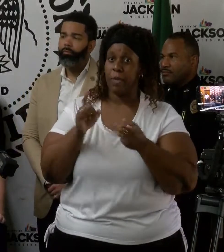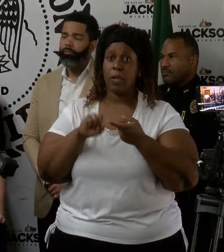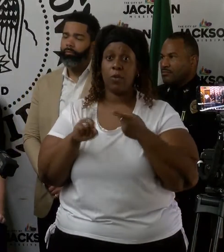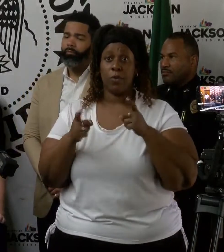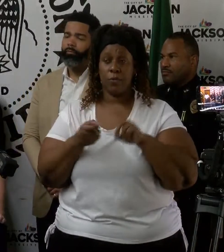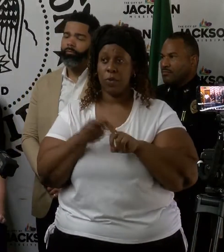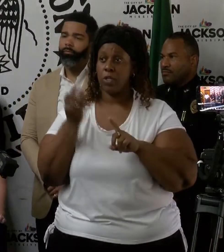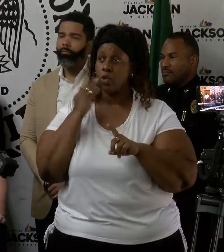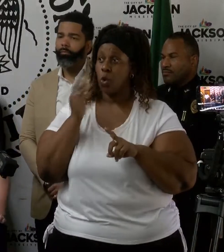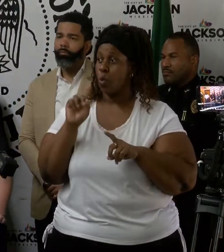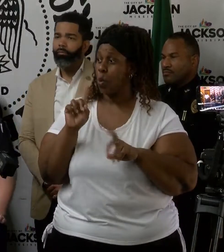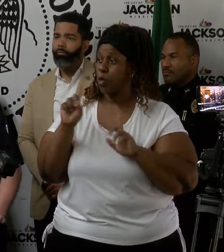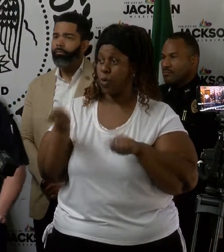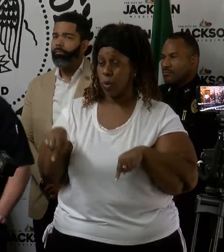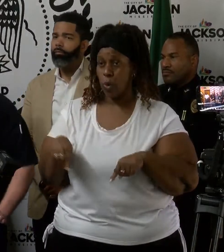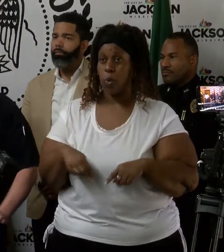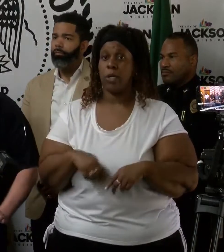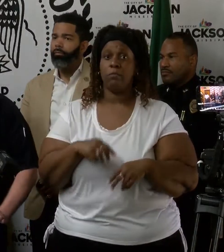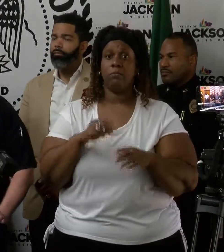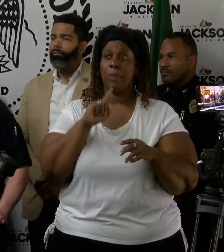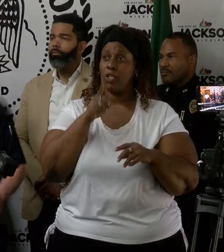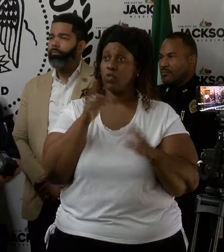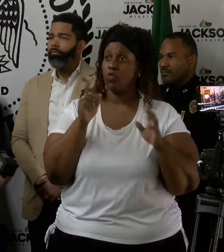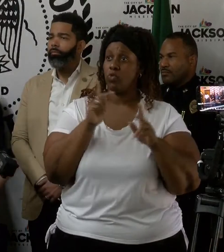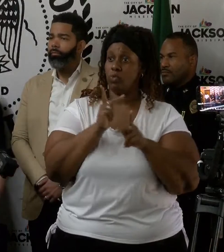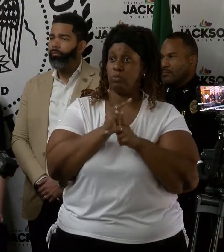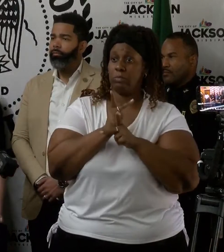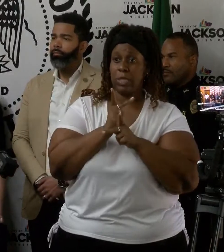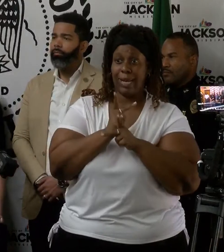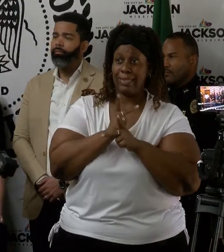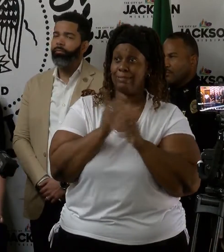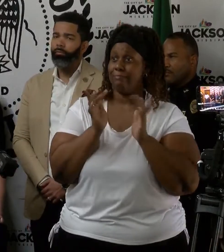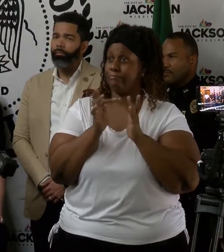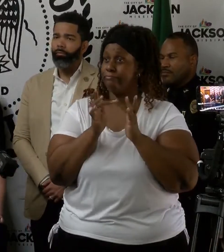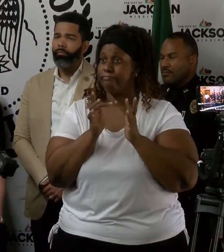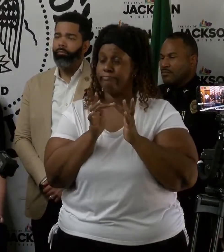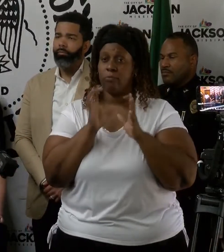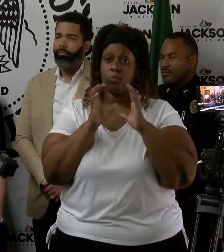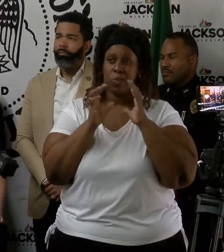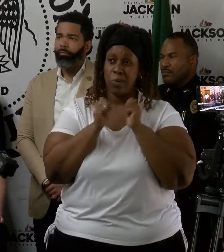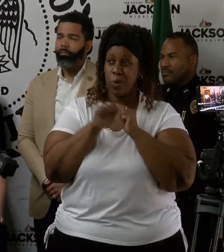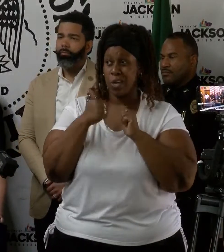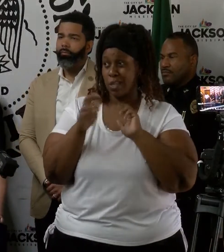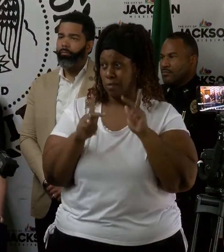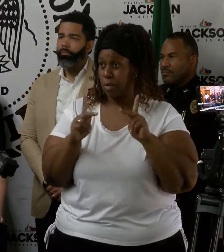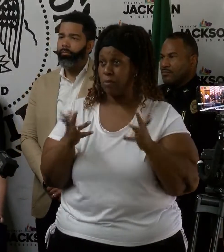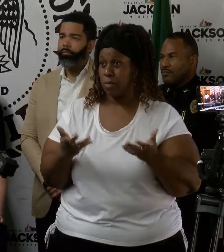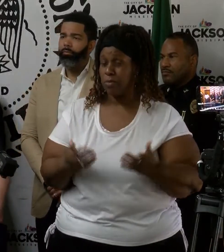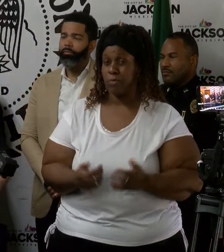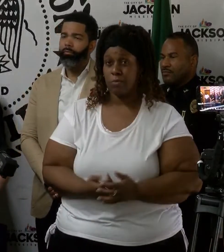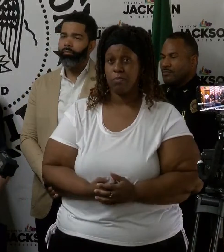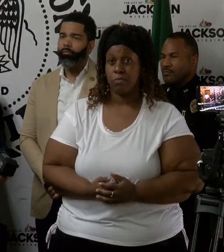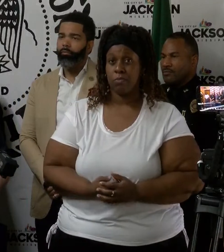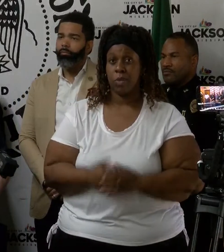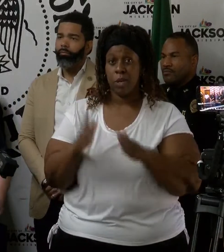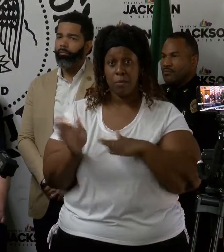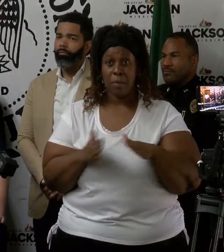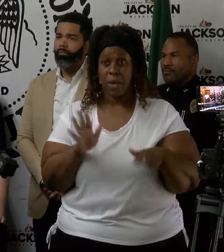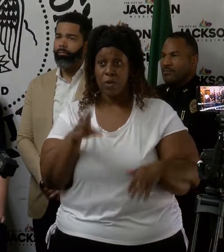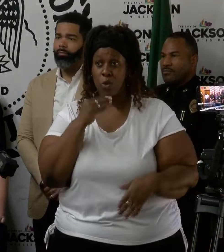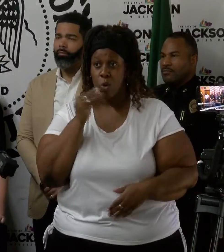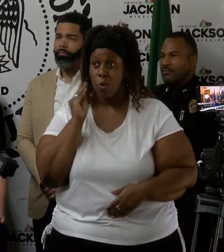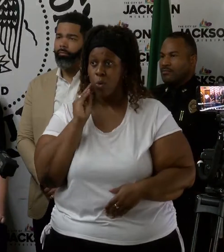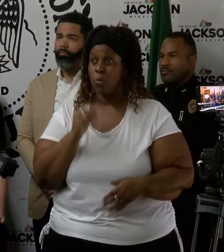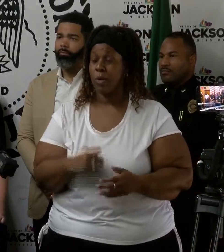know where you're going. Keep in touch. You know, communicate with others. Prepare your home.